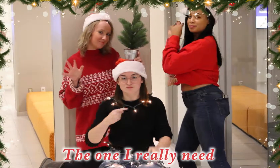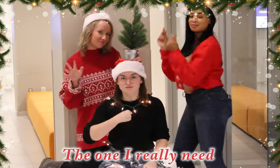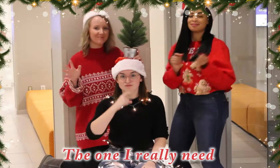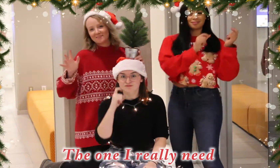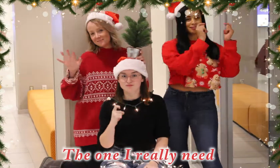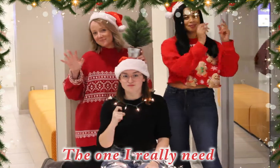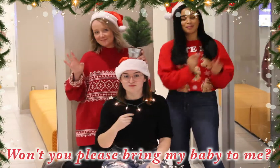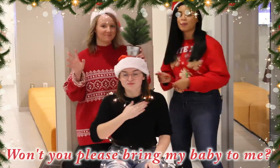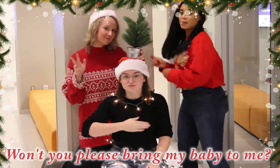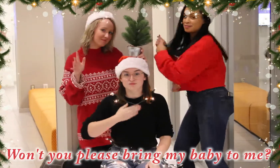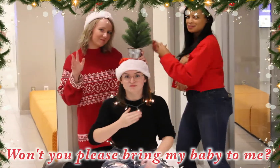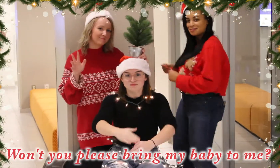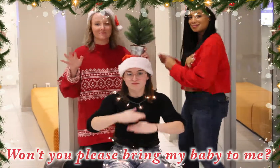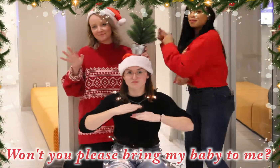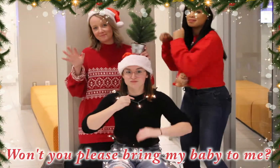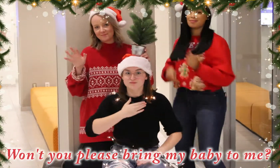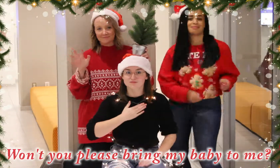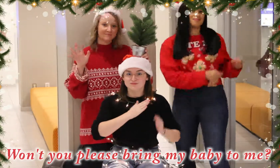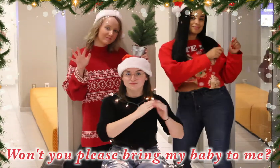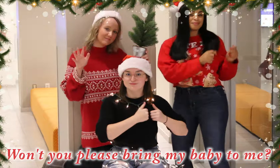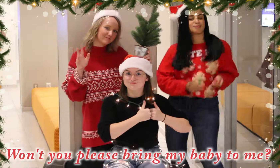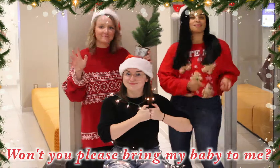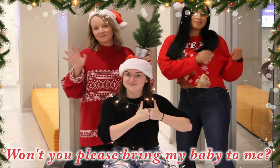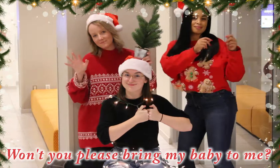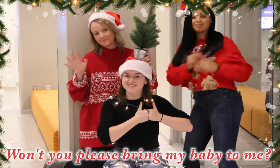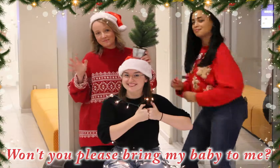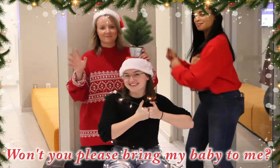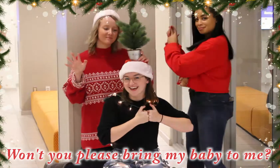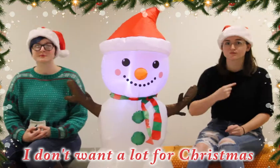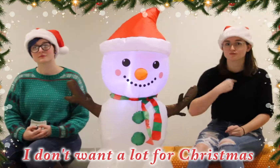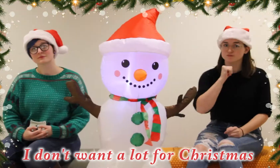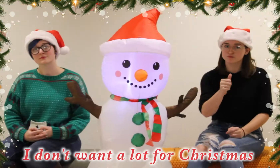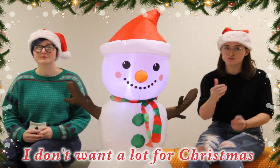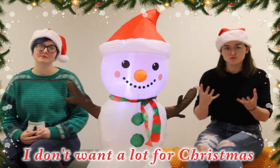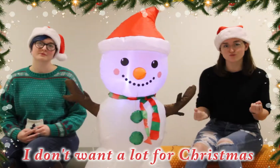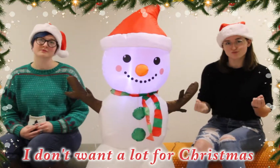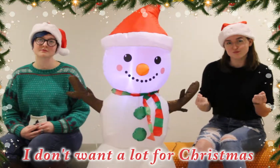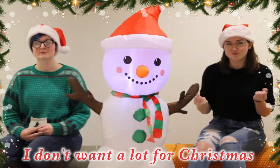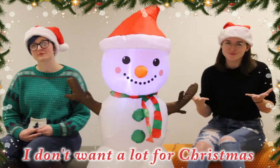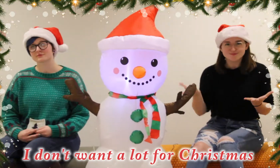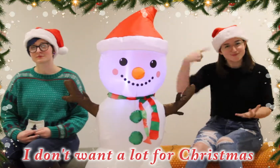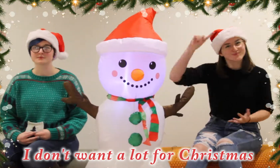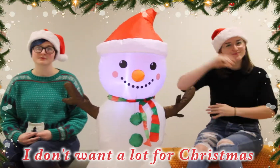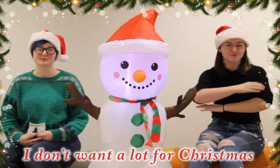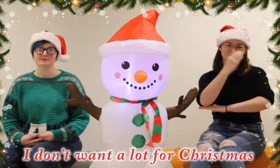one I really need Won't you please tell my baby To me please tell me Oh, I don't want a night for Christmas